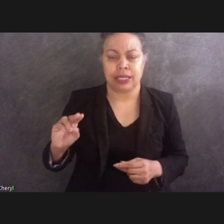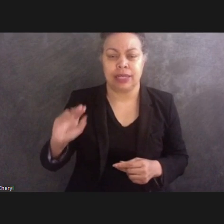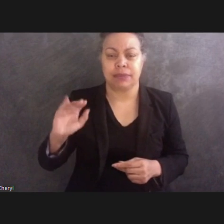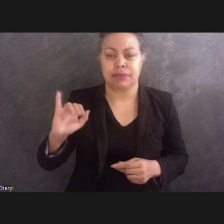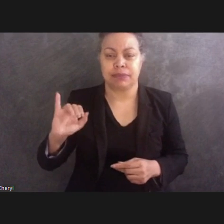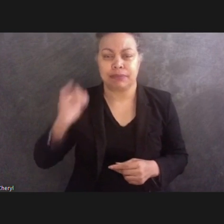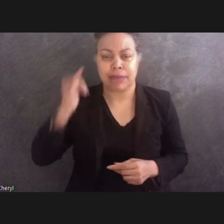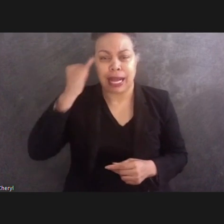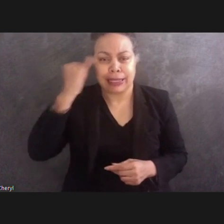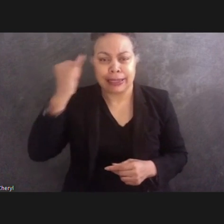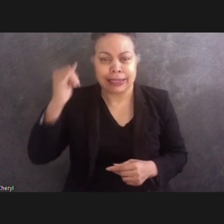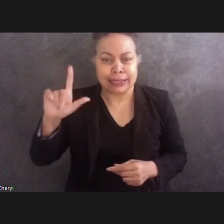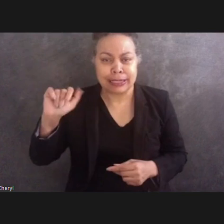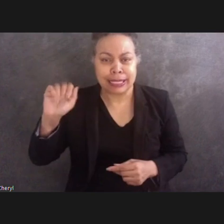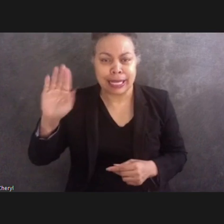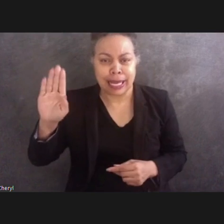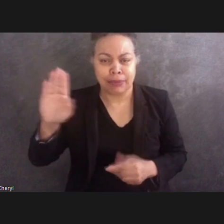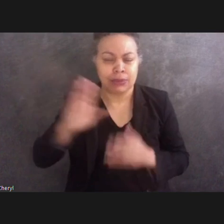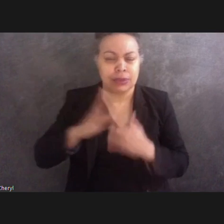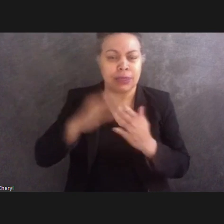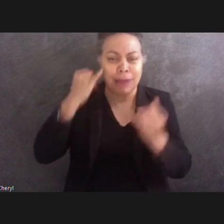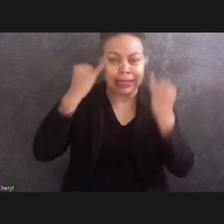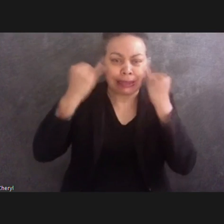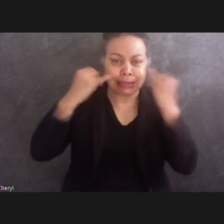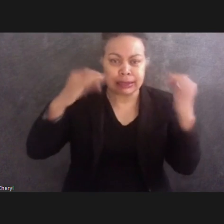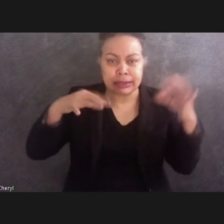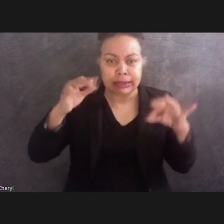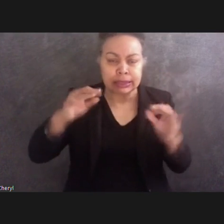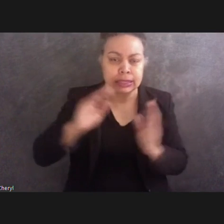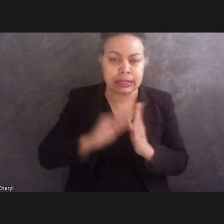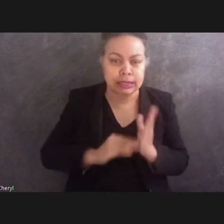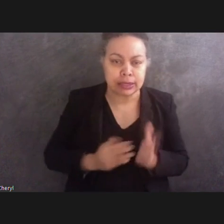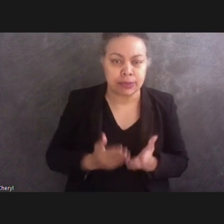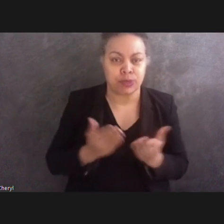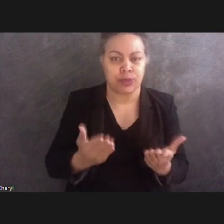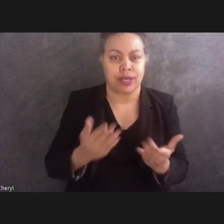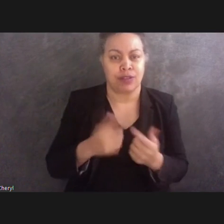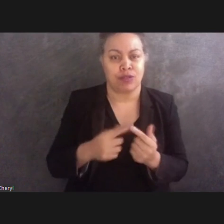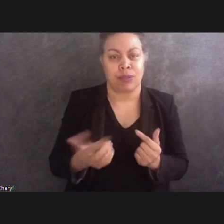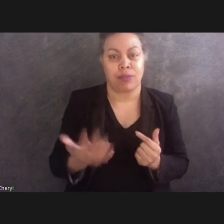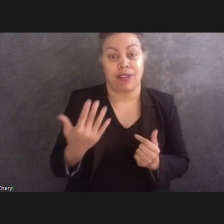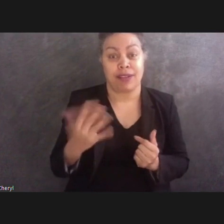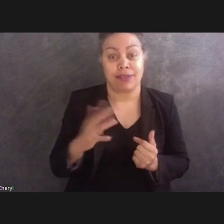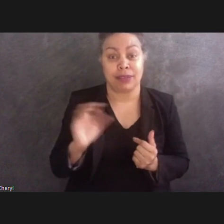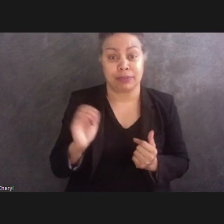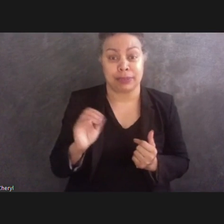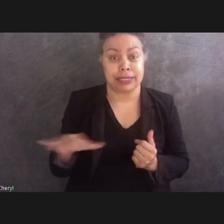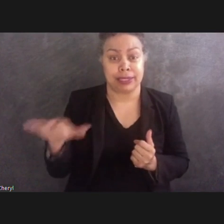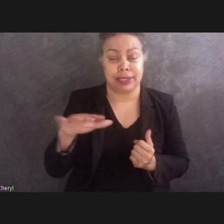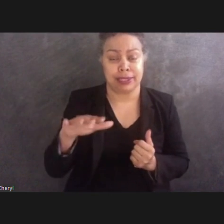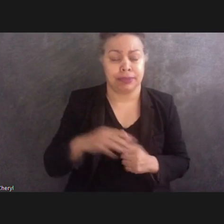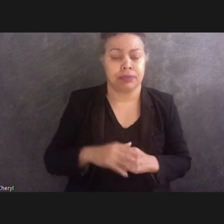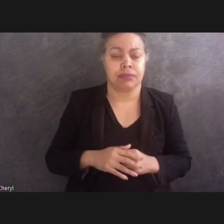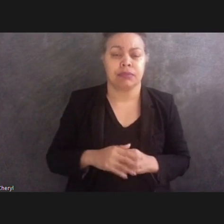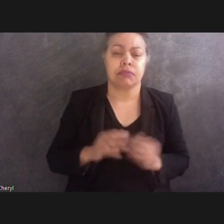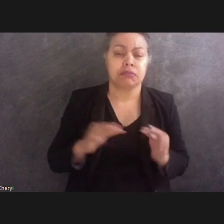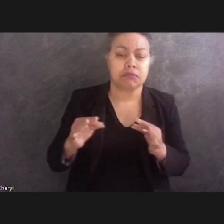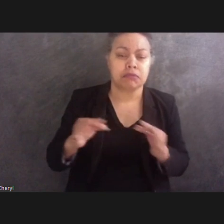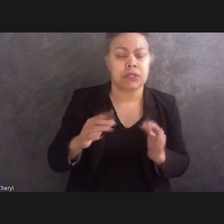some ideas that have been presented by these firms on what might be done, how